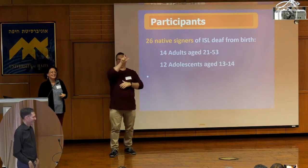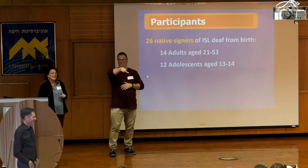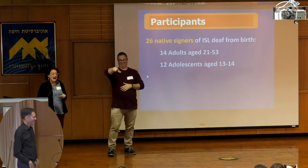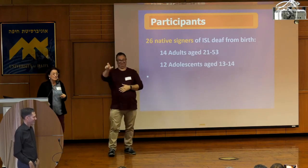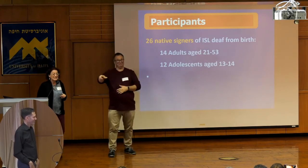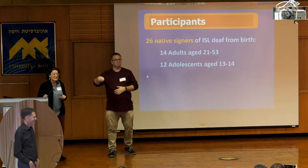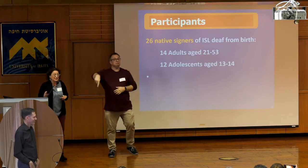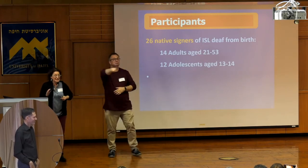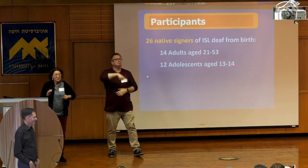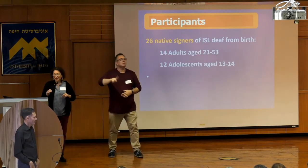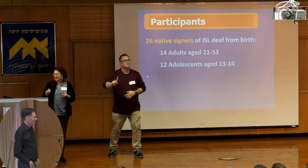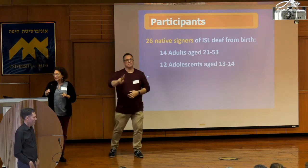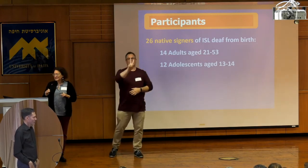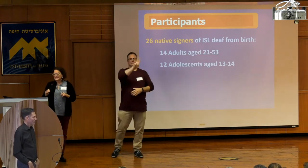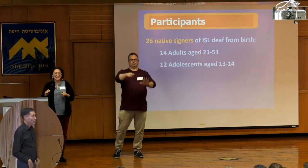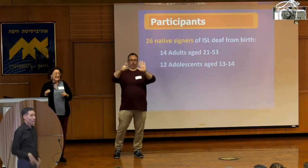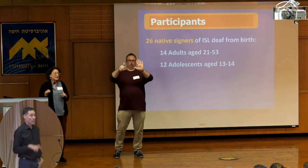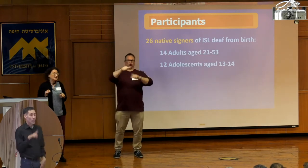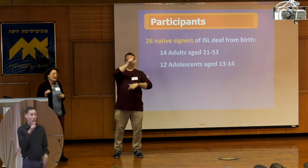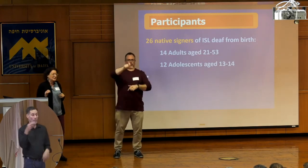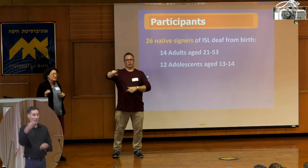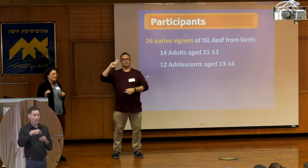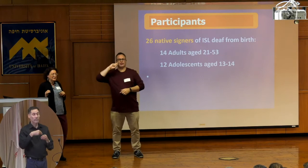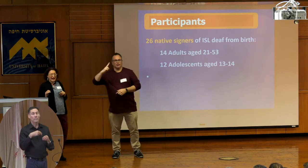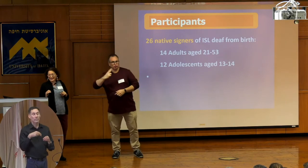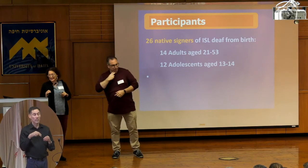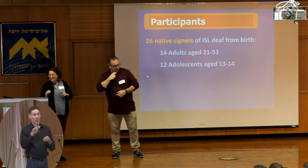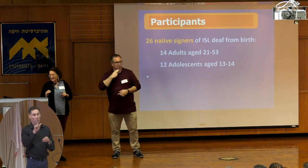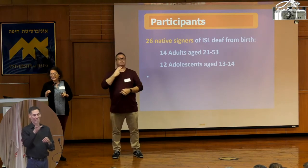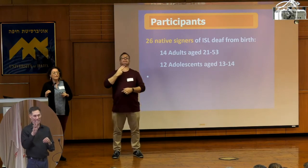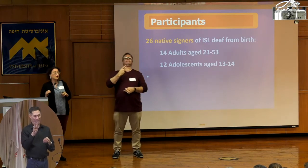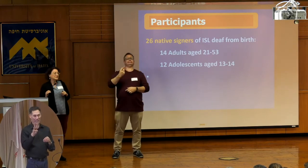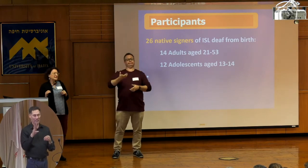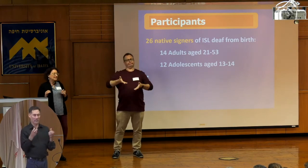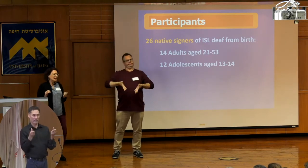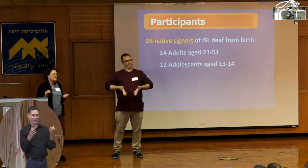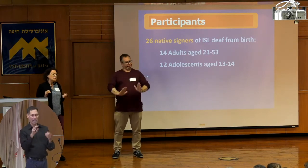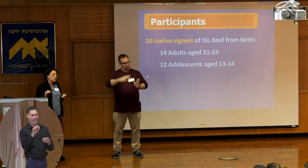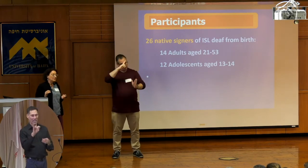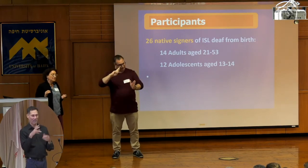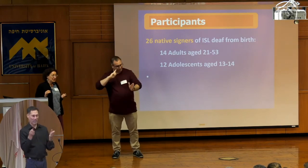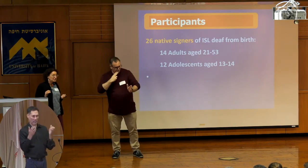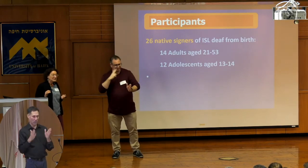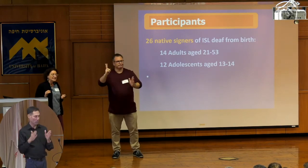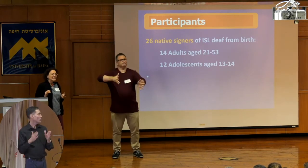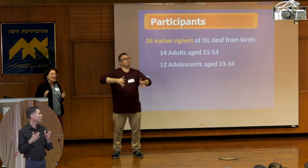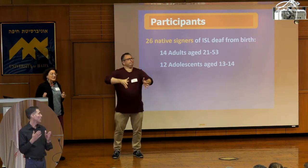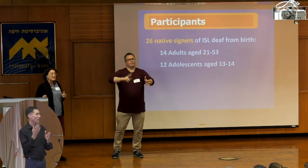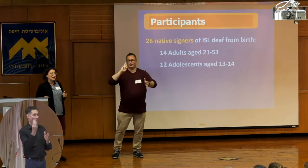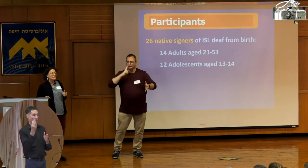Our participants were 26 native signers of ISL, 14 adults and 12 children. And this is our